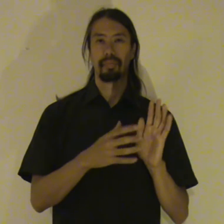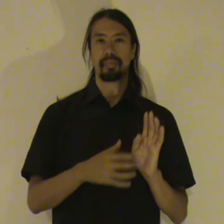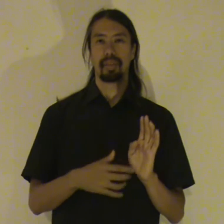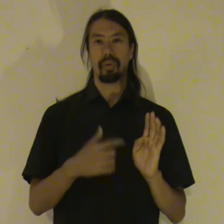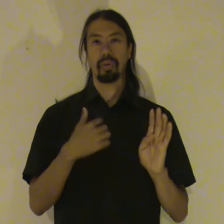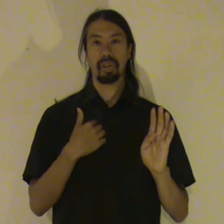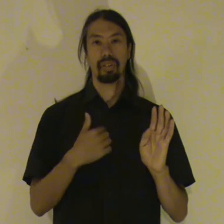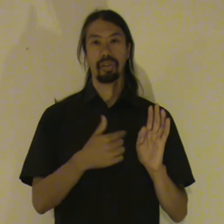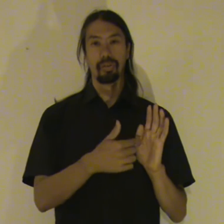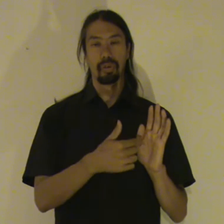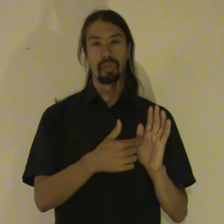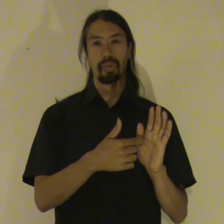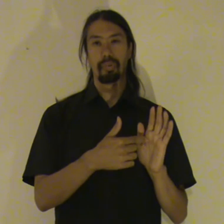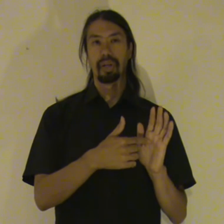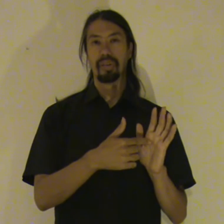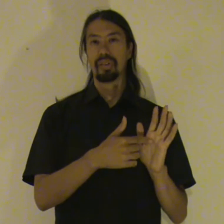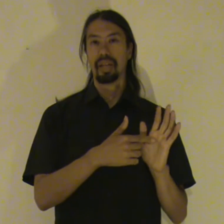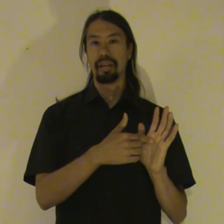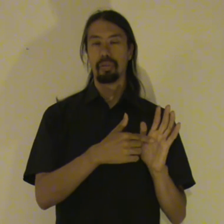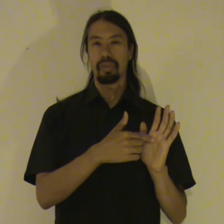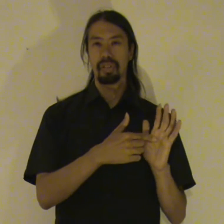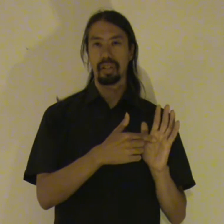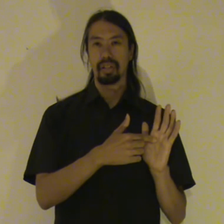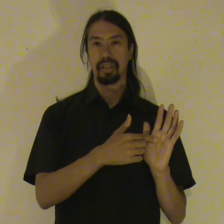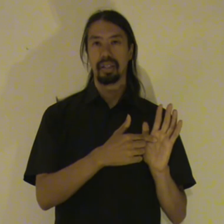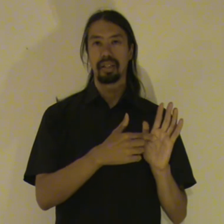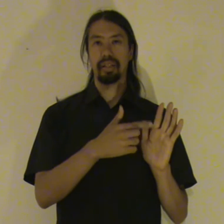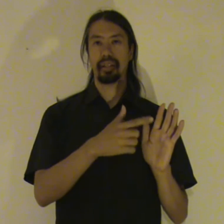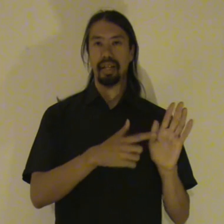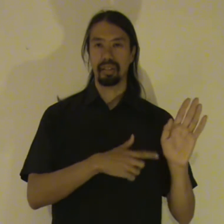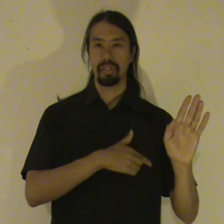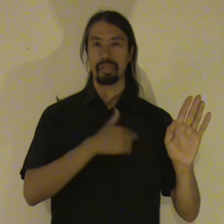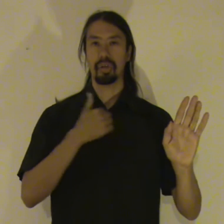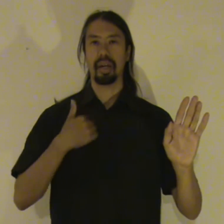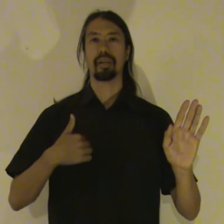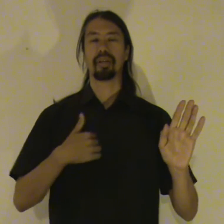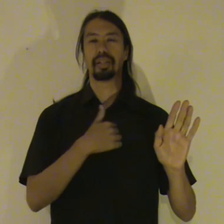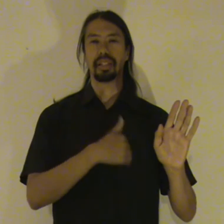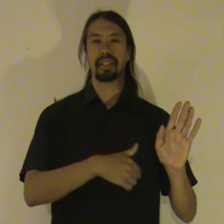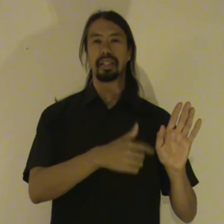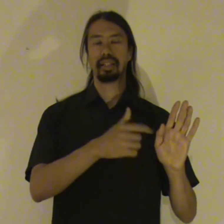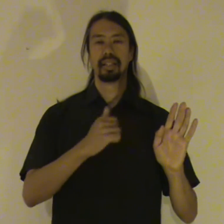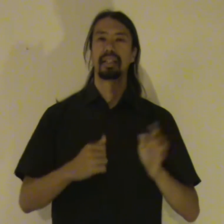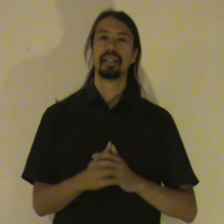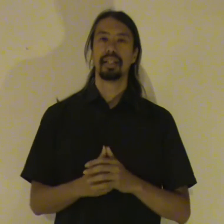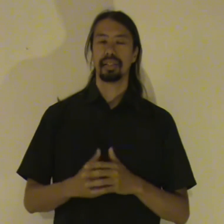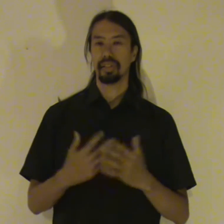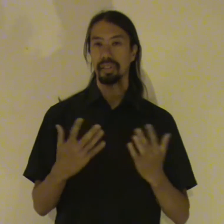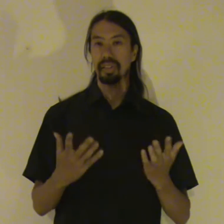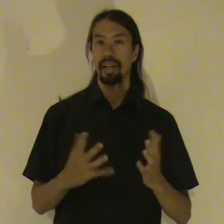The organ is not the foot. But they influence each other. They're connected through a line of energy. And it is the same